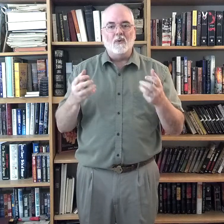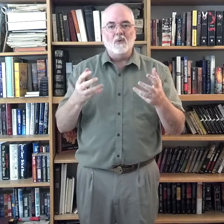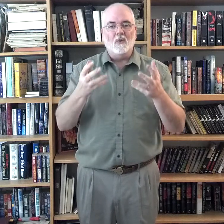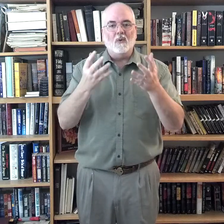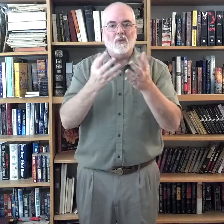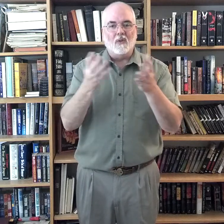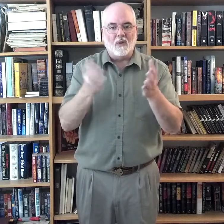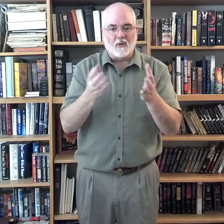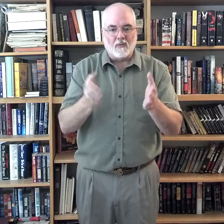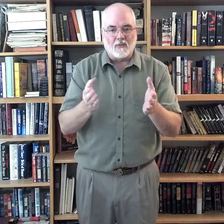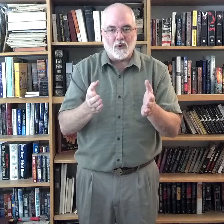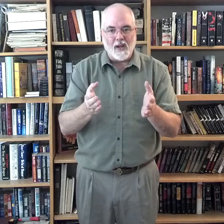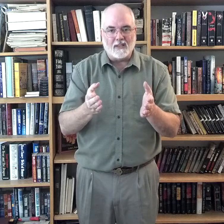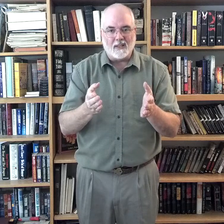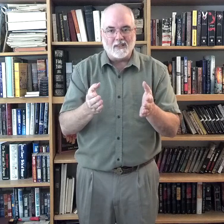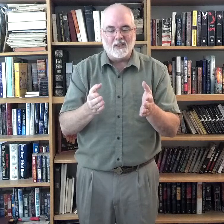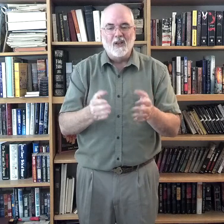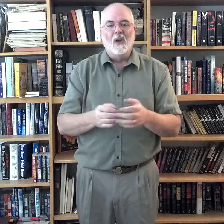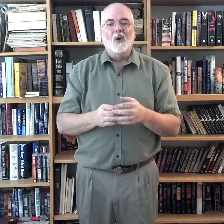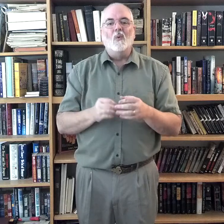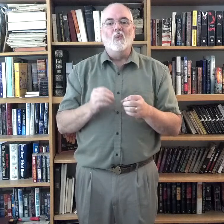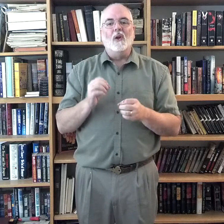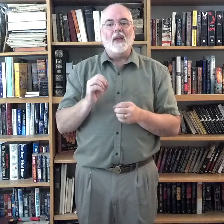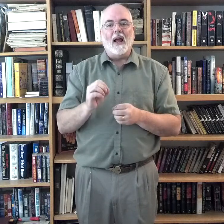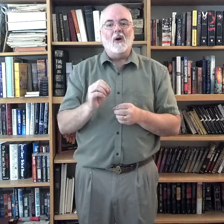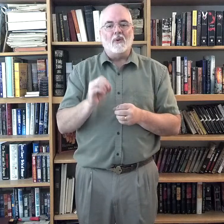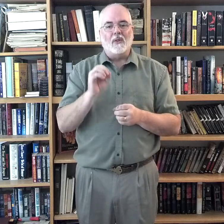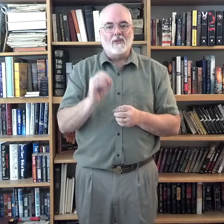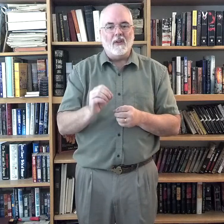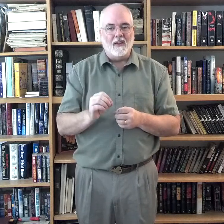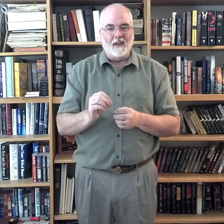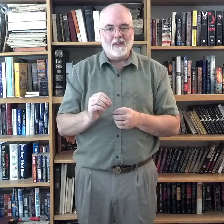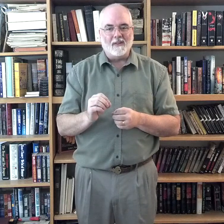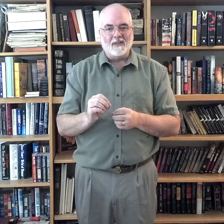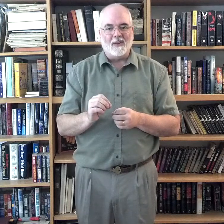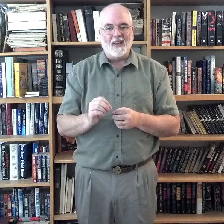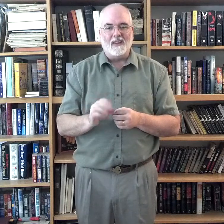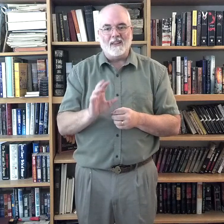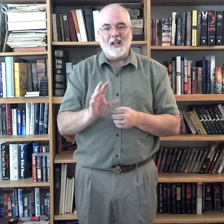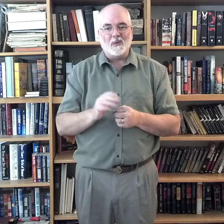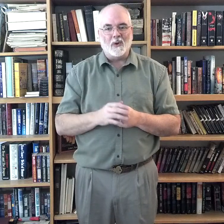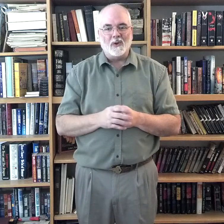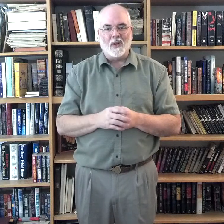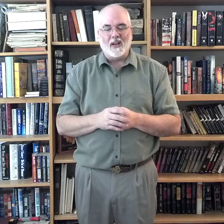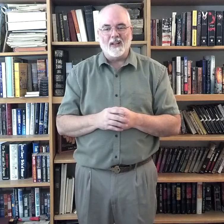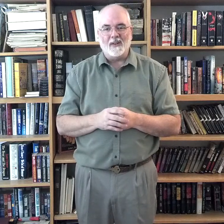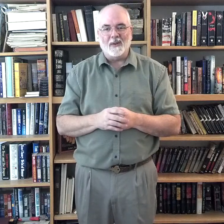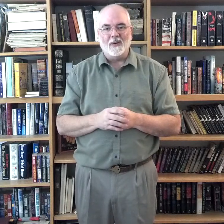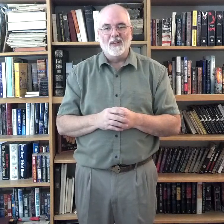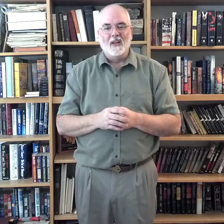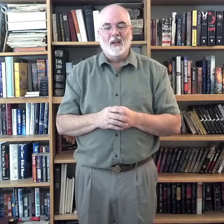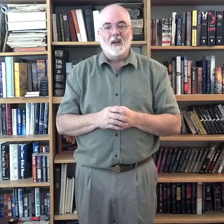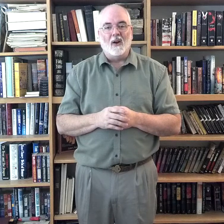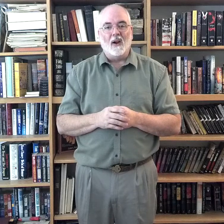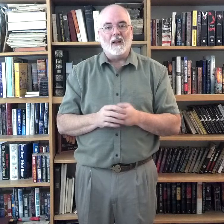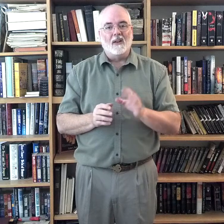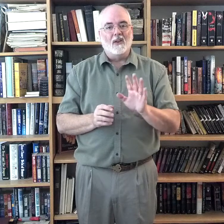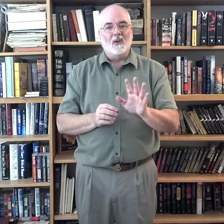the phrases without thinking, okay? That's where you're trying to get to. All right, looking